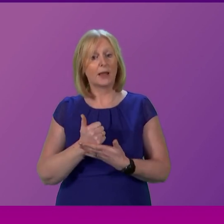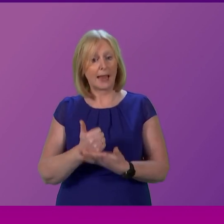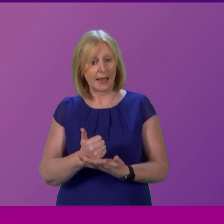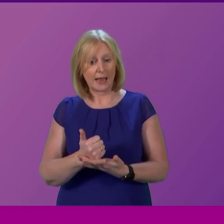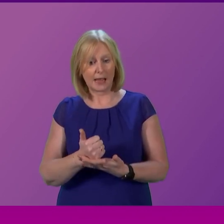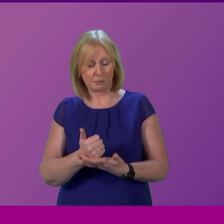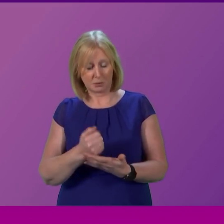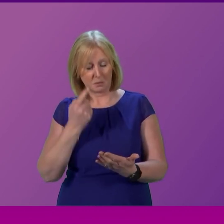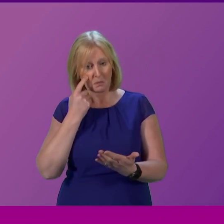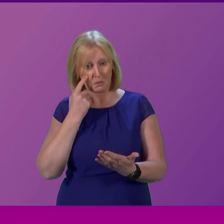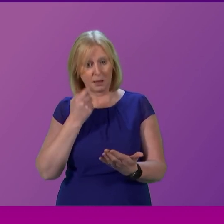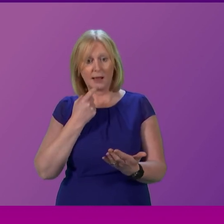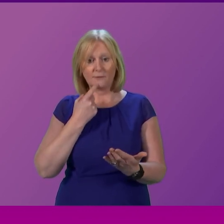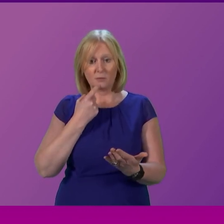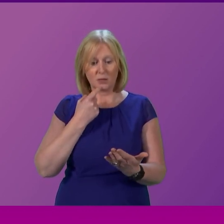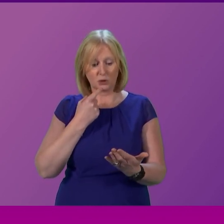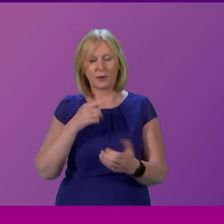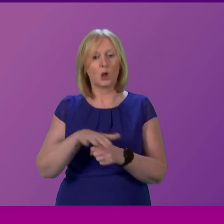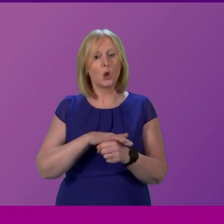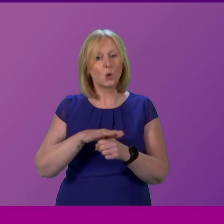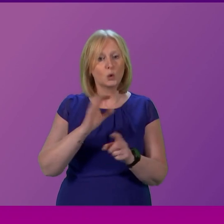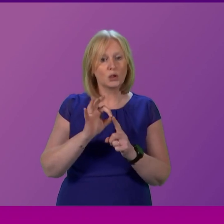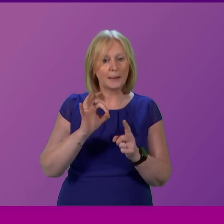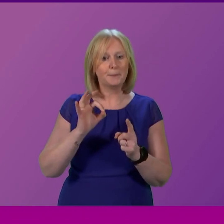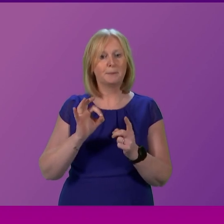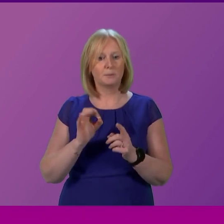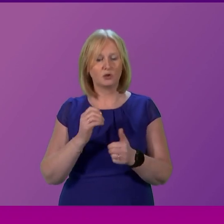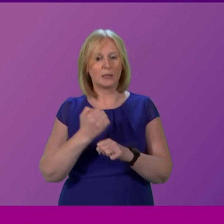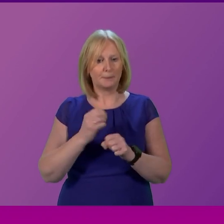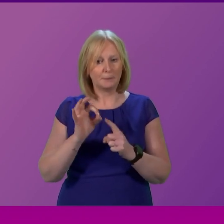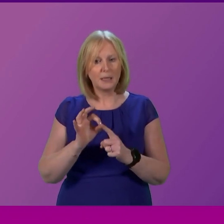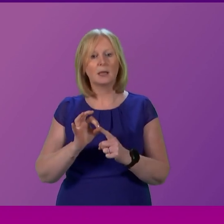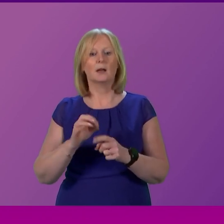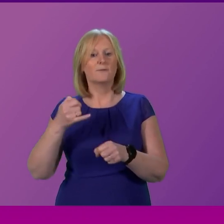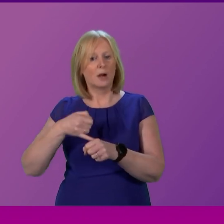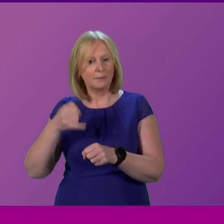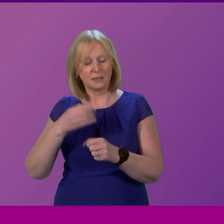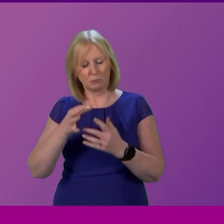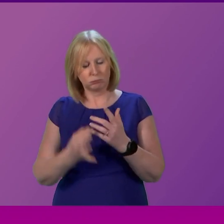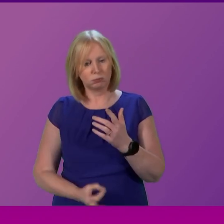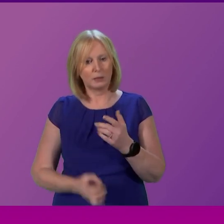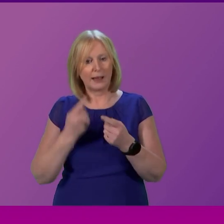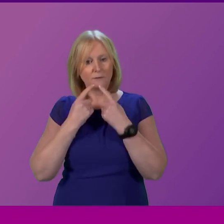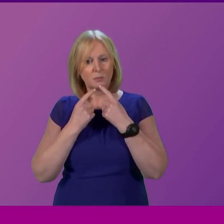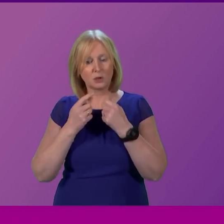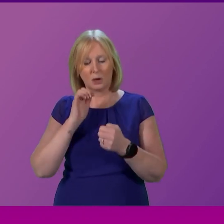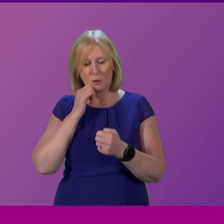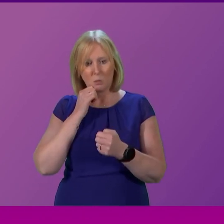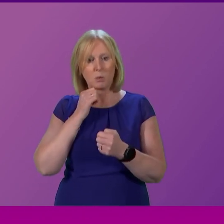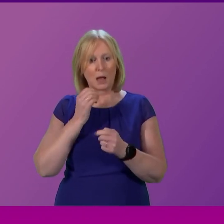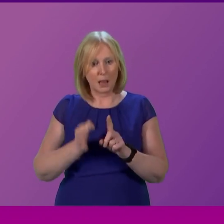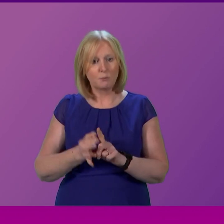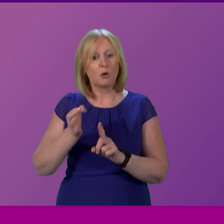got information about your local GP practice your local pharmacy and so on and so forth and we'll keep building upon that app